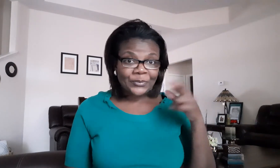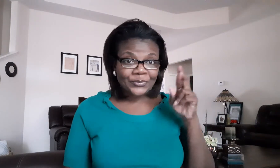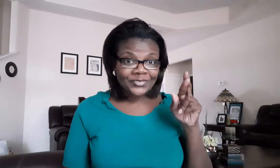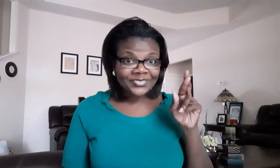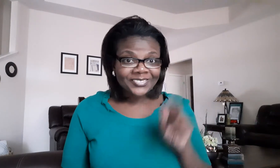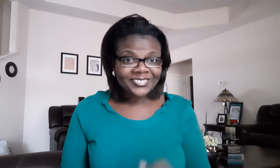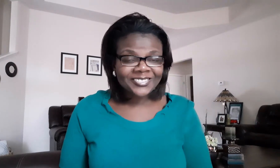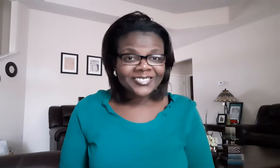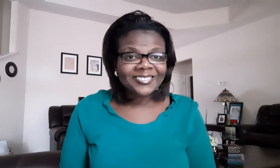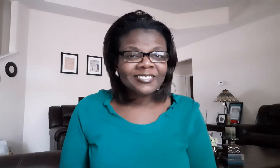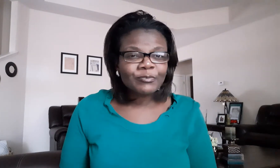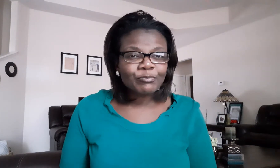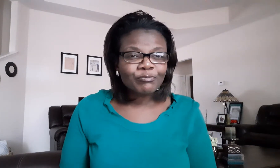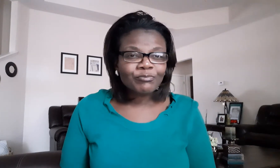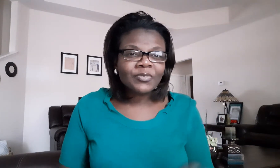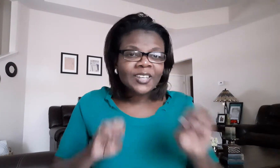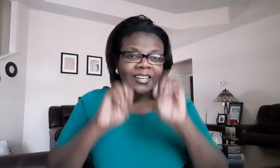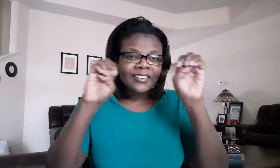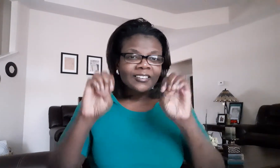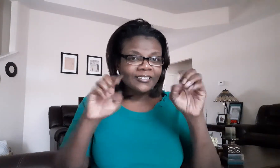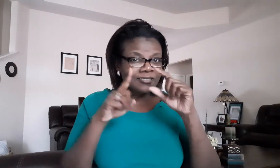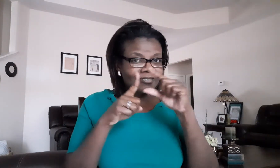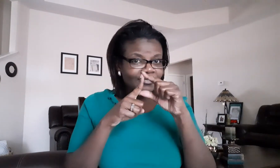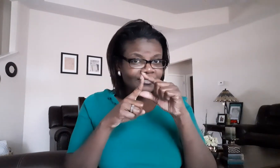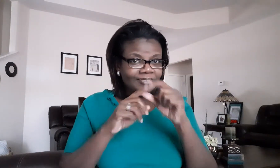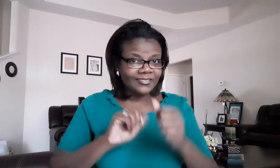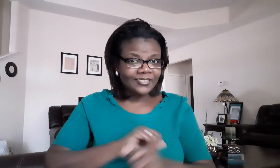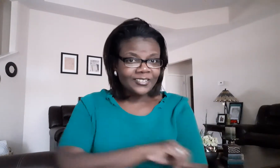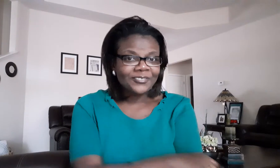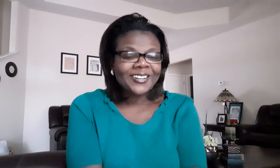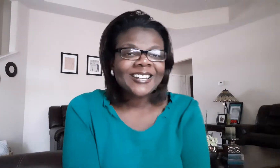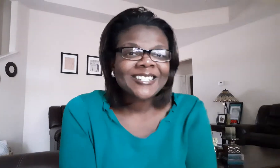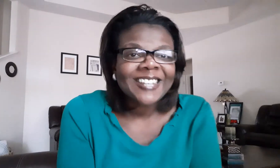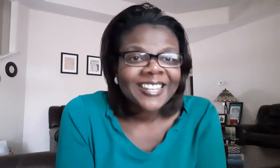what i just say